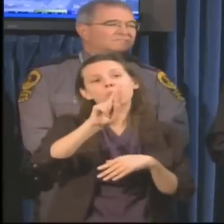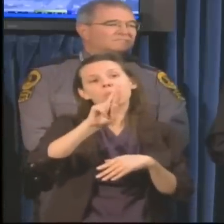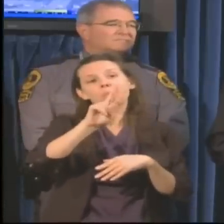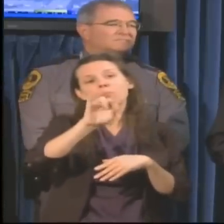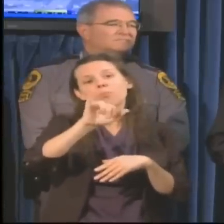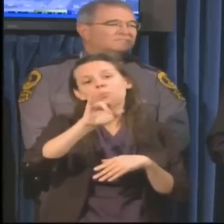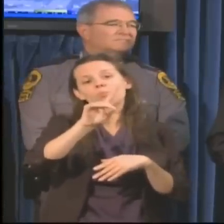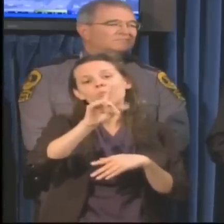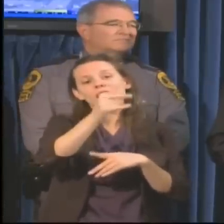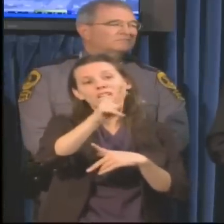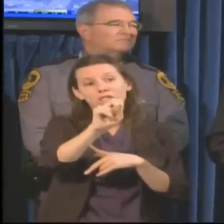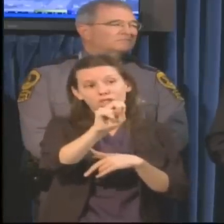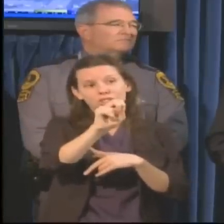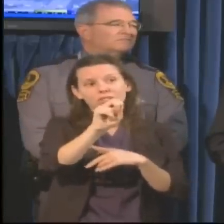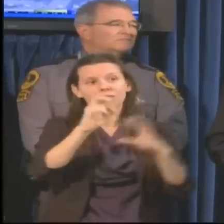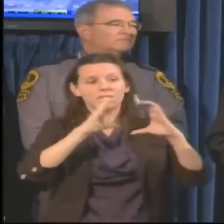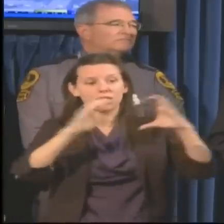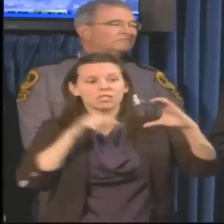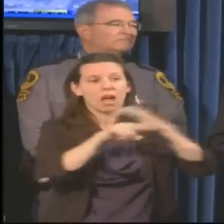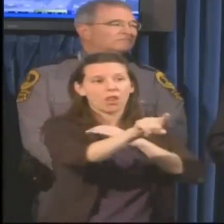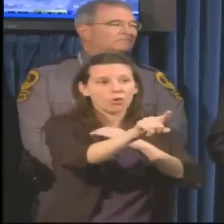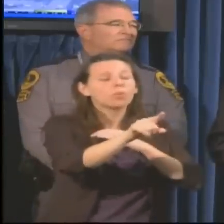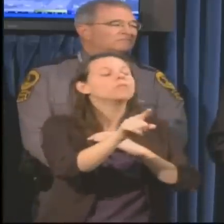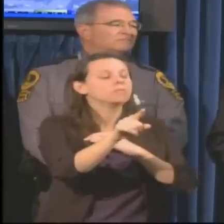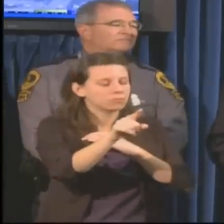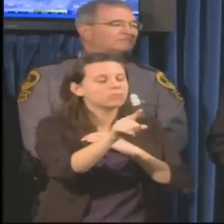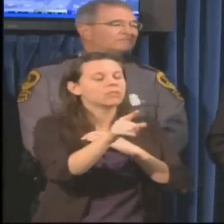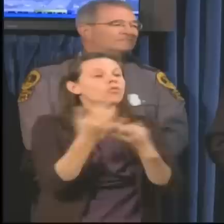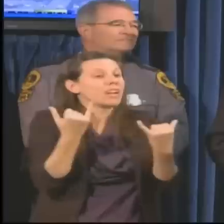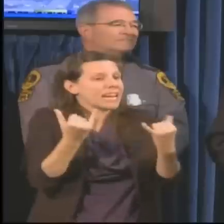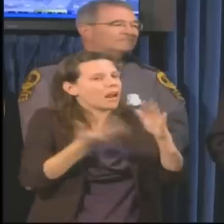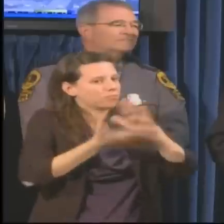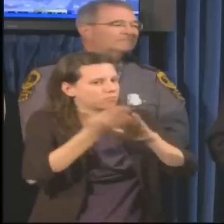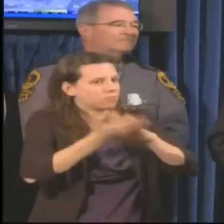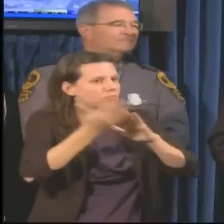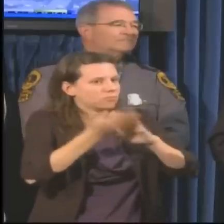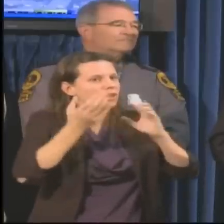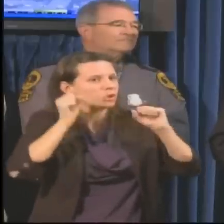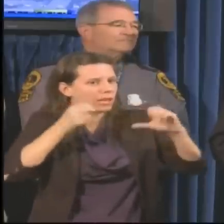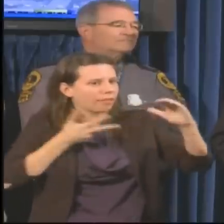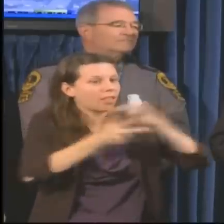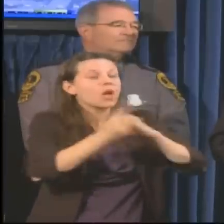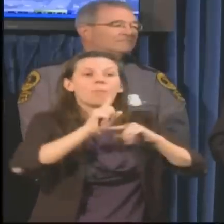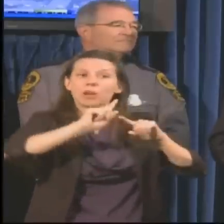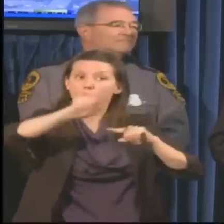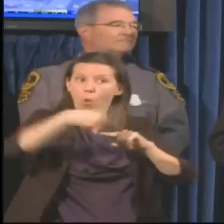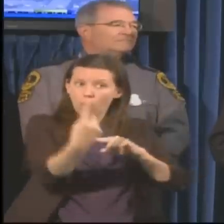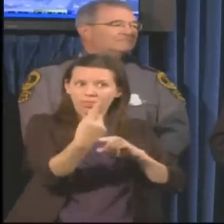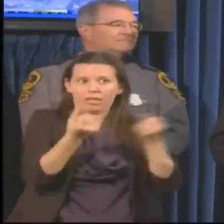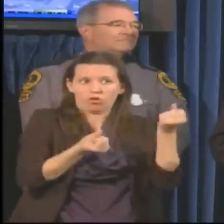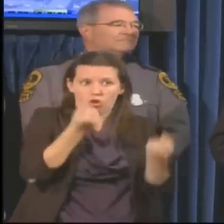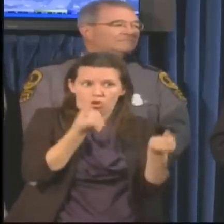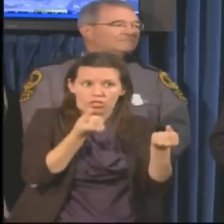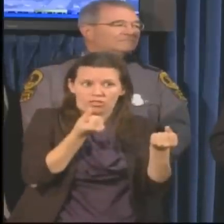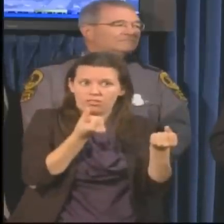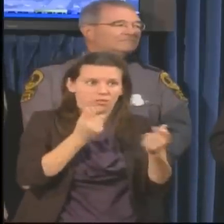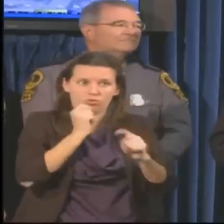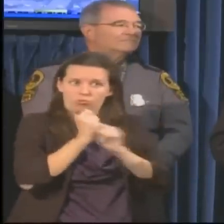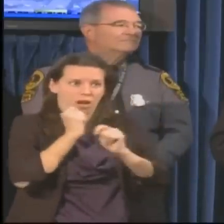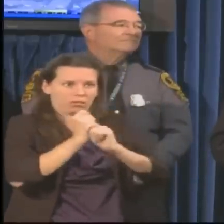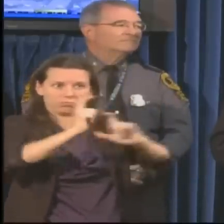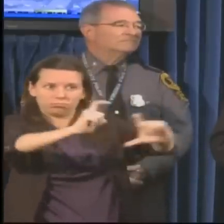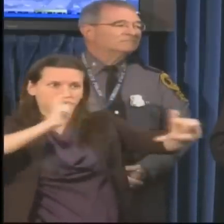operating with level two wind restrictions. That means cars only, no trucks, and again, if we get to 45-mile-an-hour sustained winds